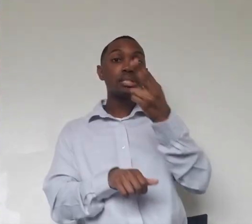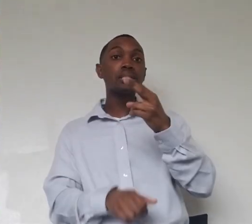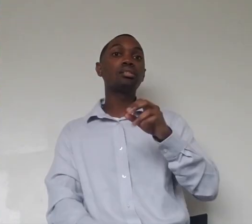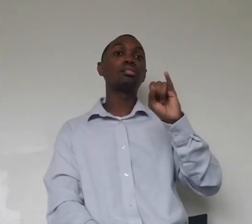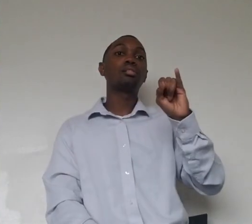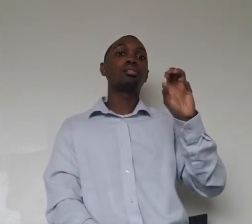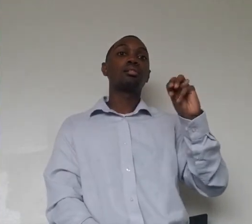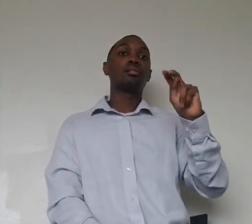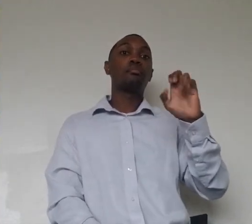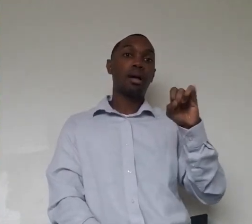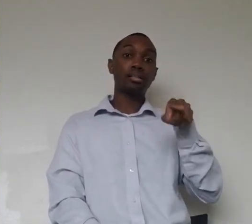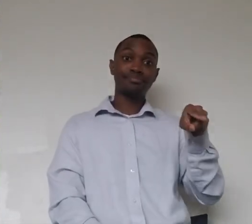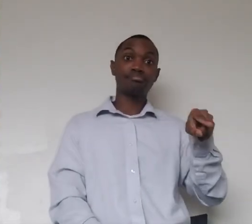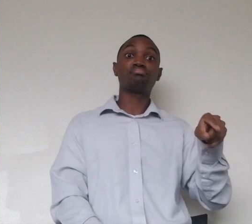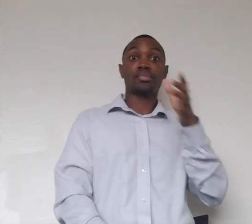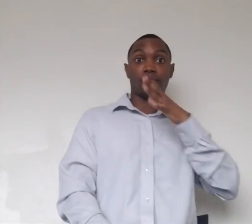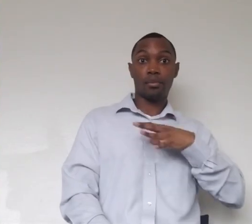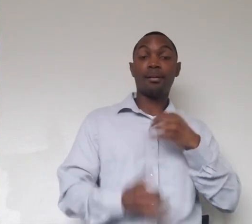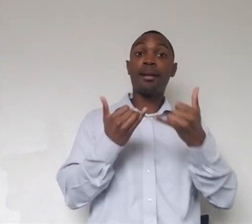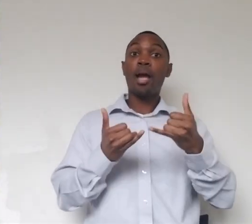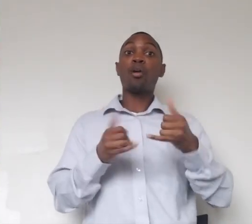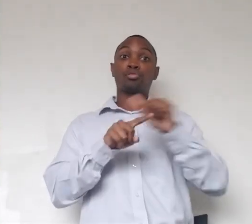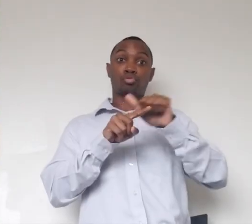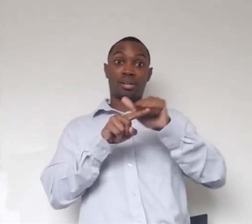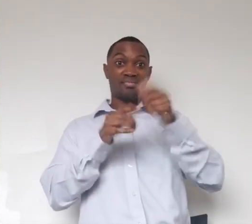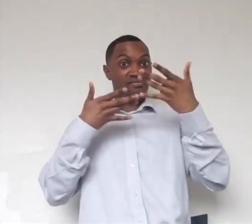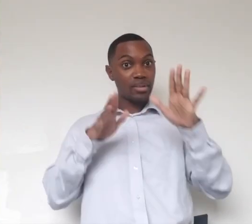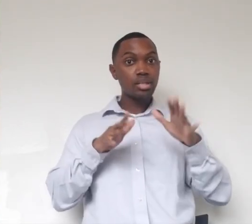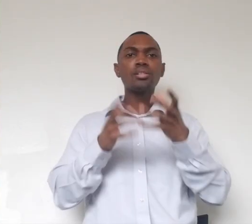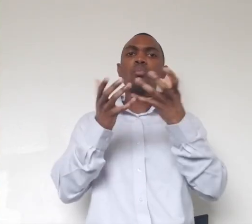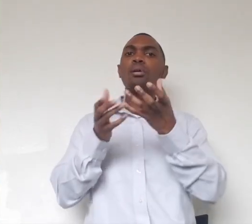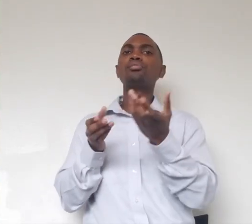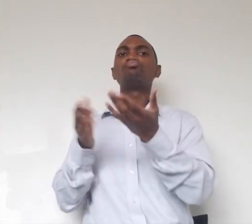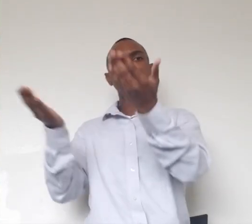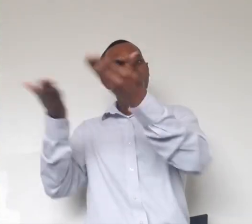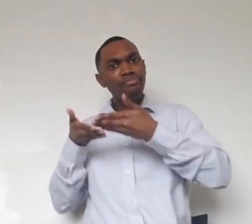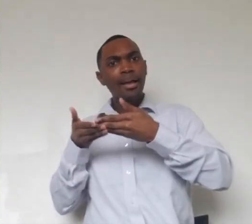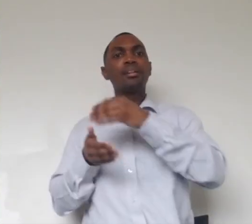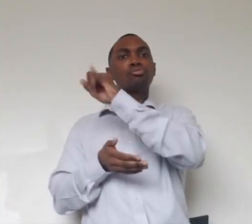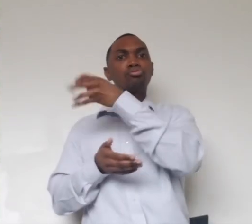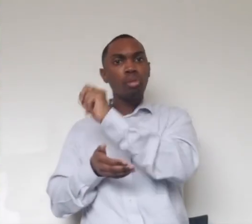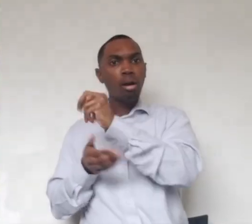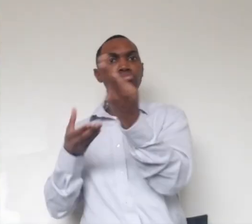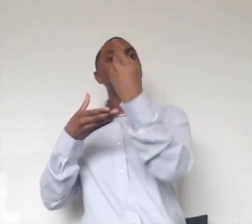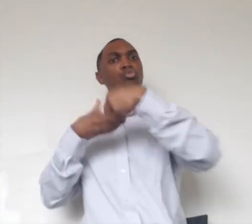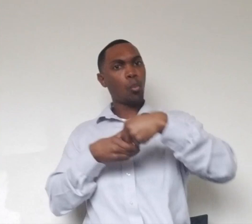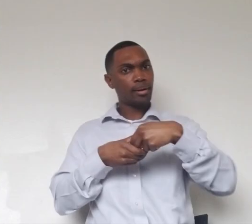And now that she's done with her training session, we're going to invite John to come out and join her. So when John comes out here, you're going to get to see our male